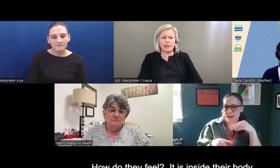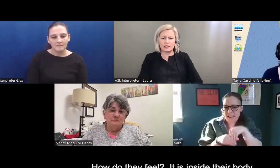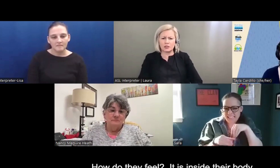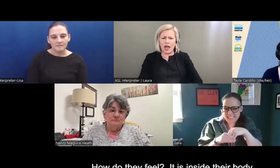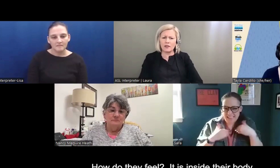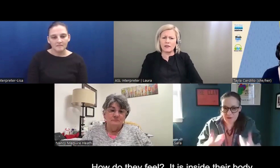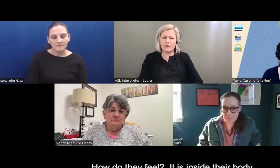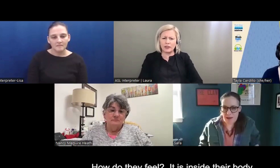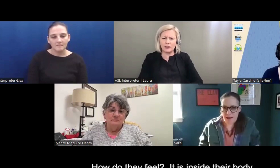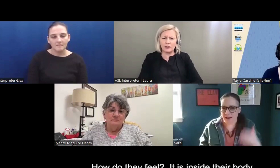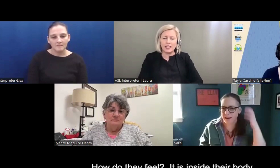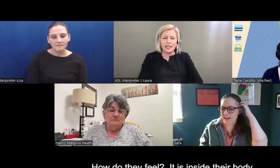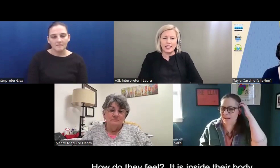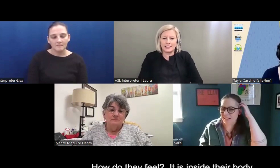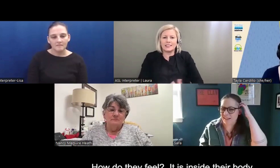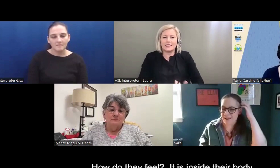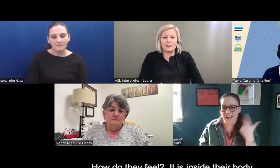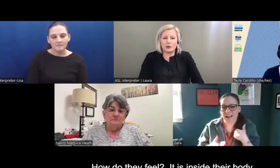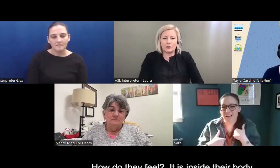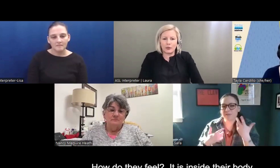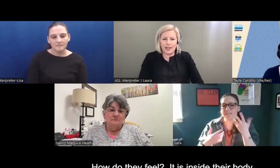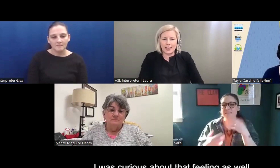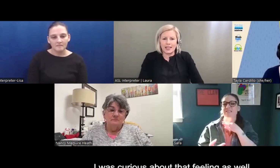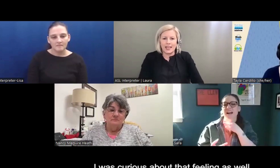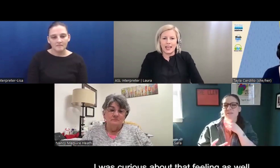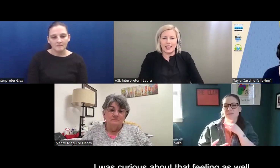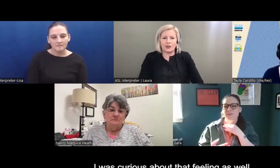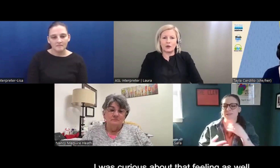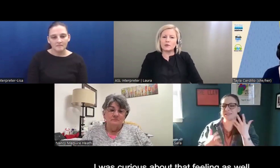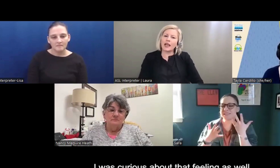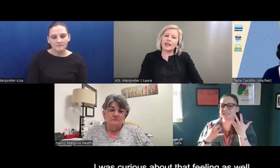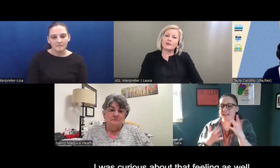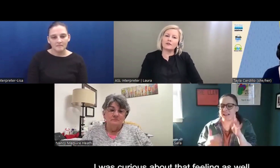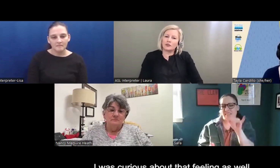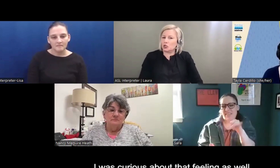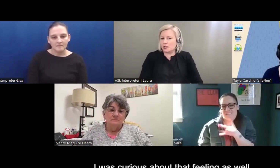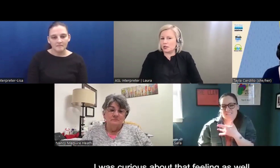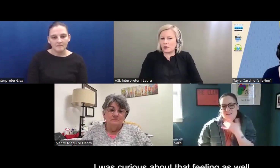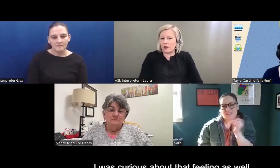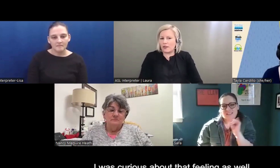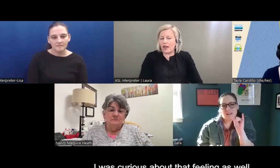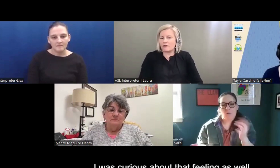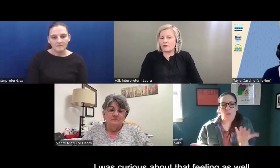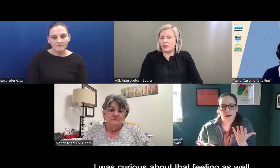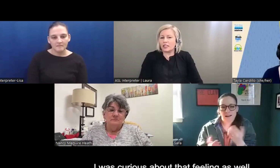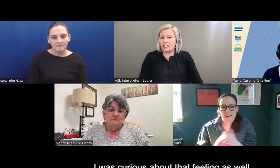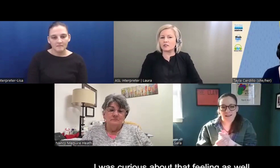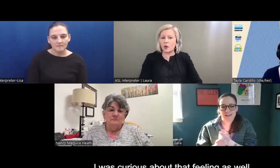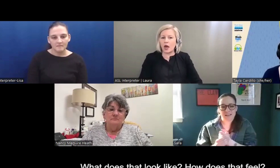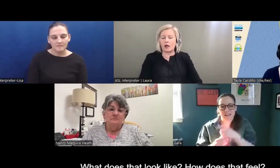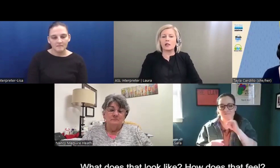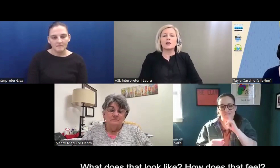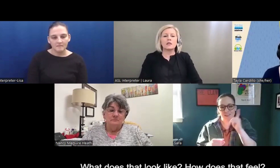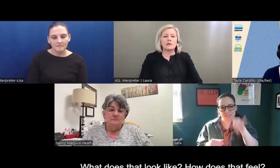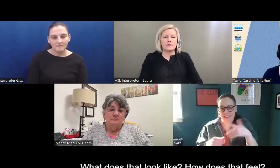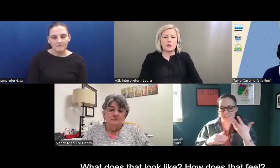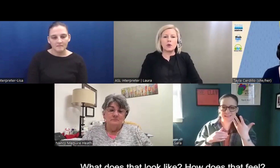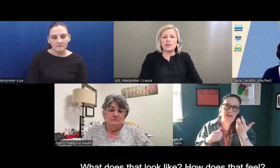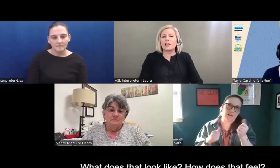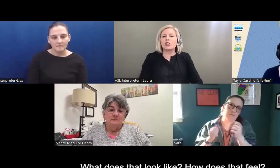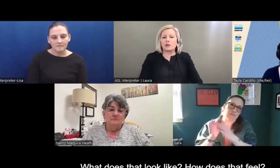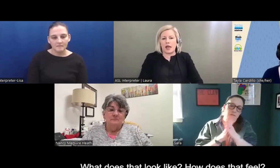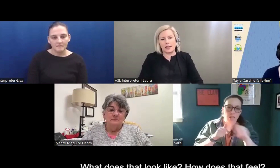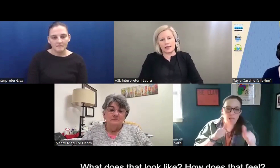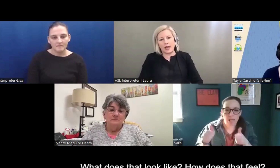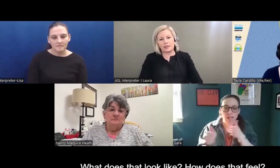implants. You know, how do they feel it's inside their body? You know, I was kind of curious about that feeling as well. And